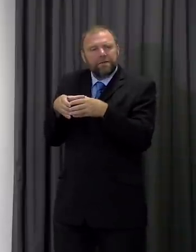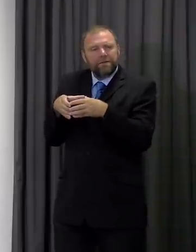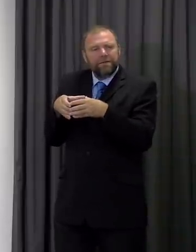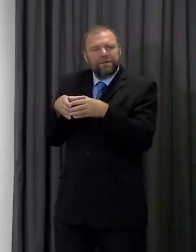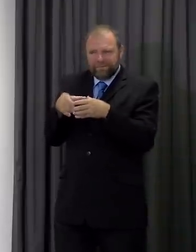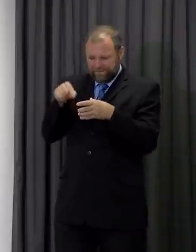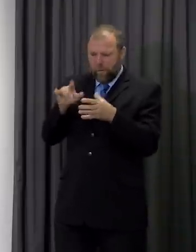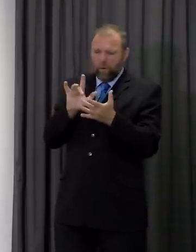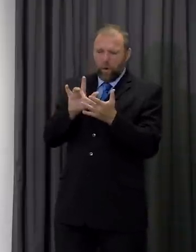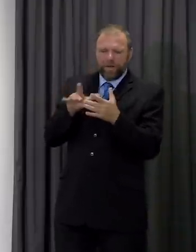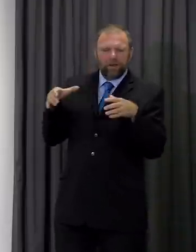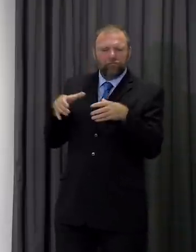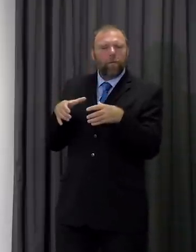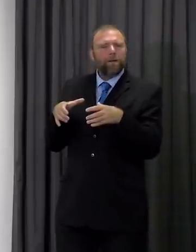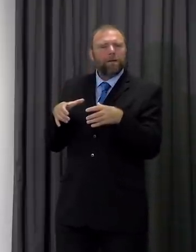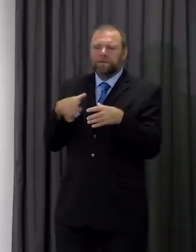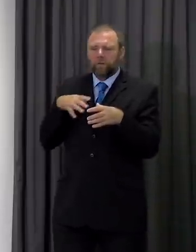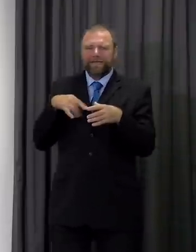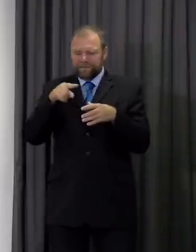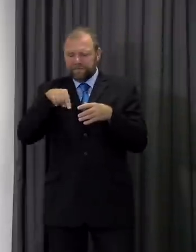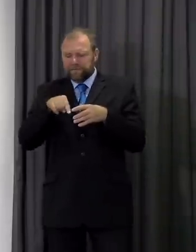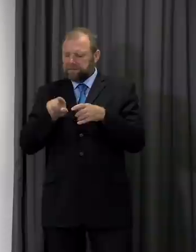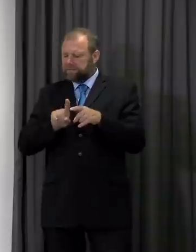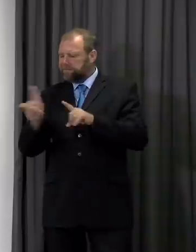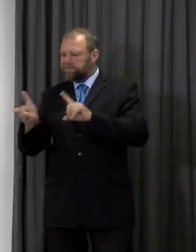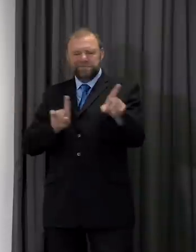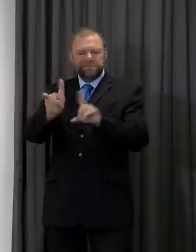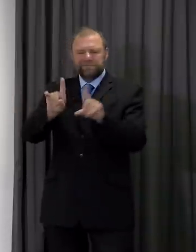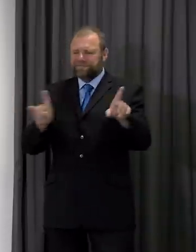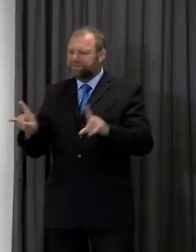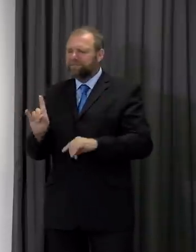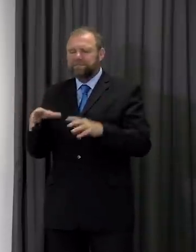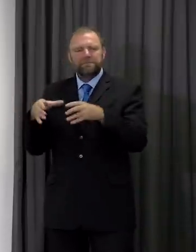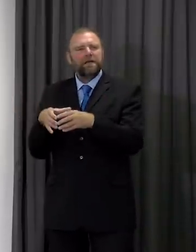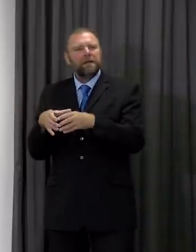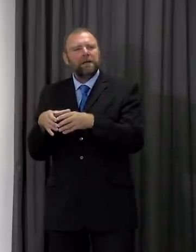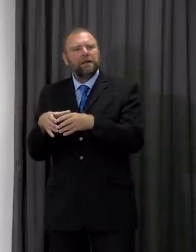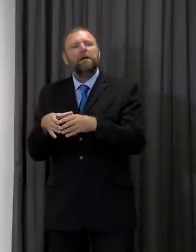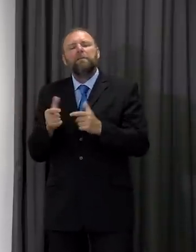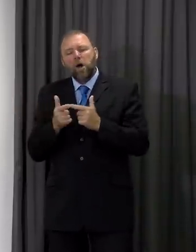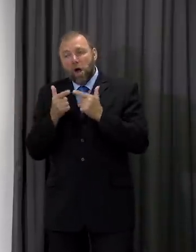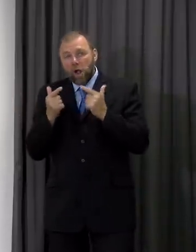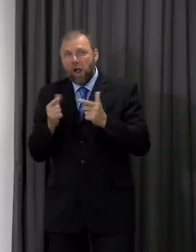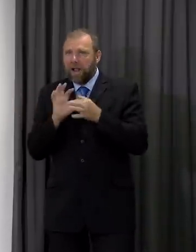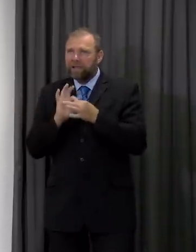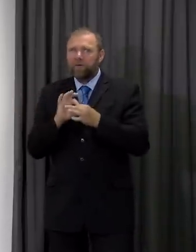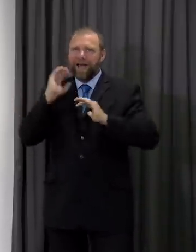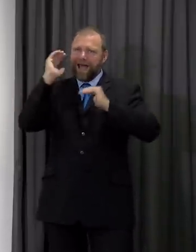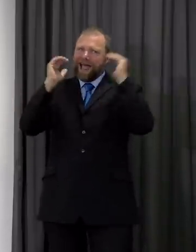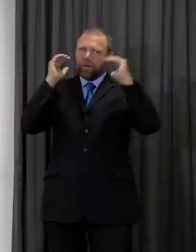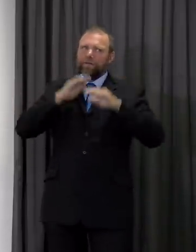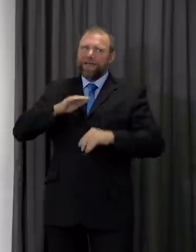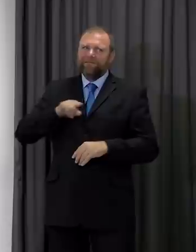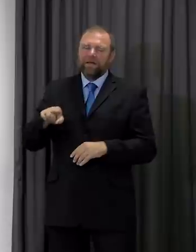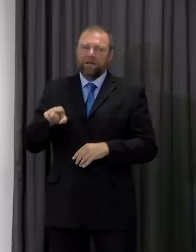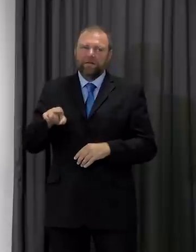a whole year and even with the other cases it is largely driven by adult behaviour so the idea that